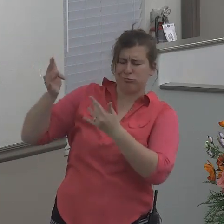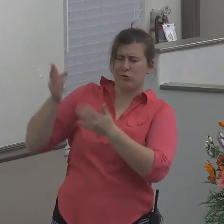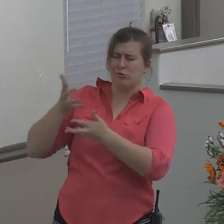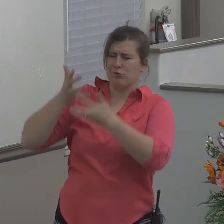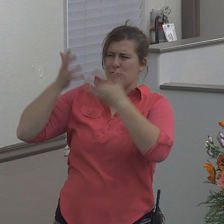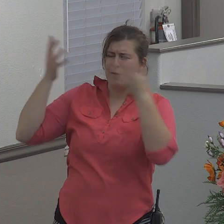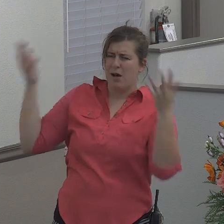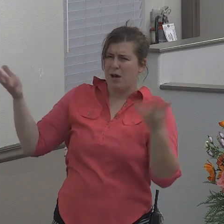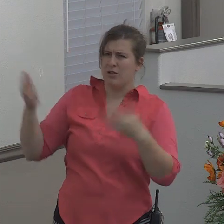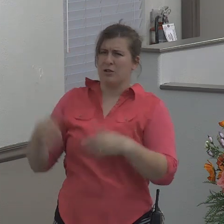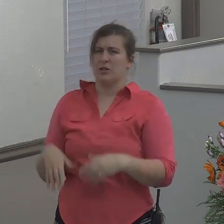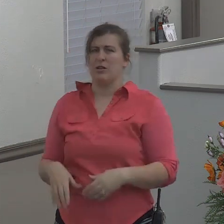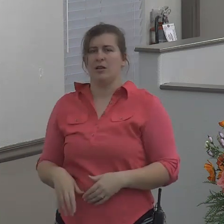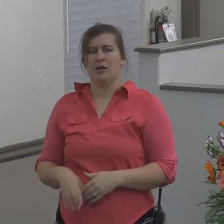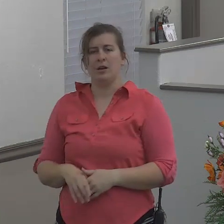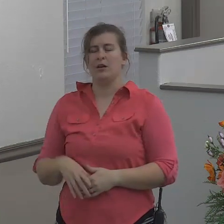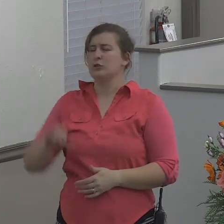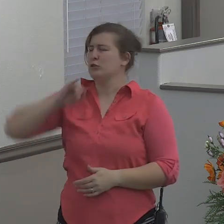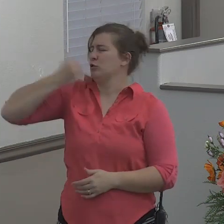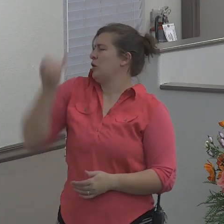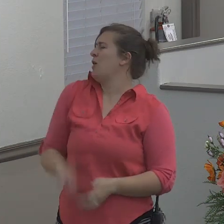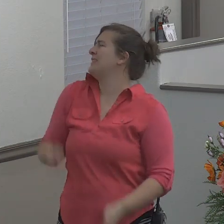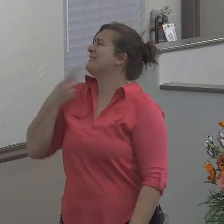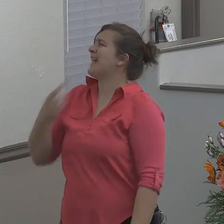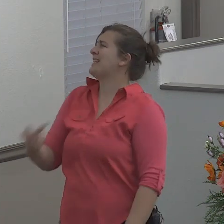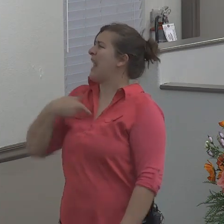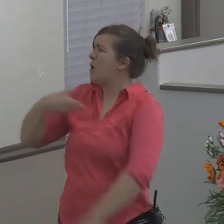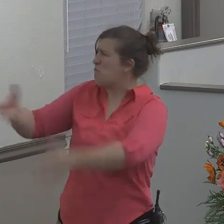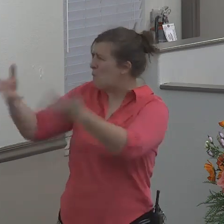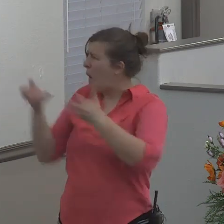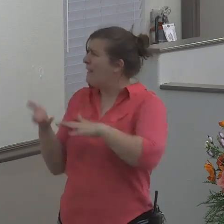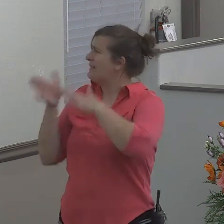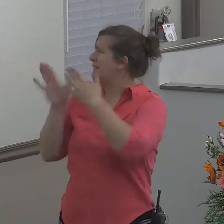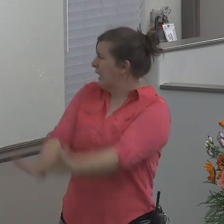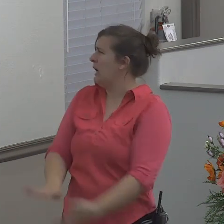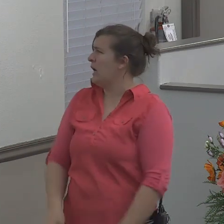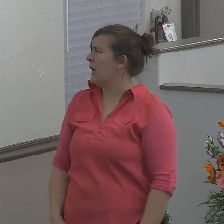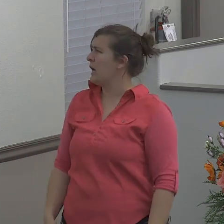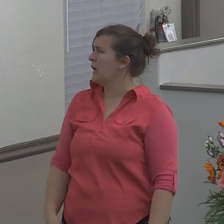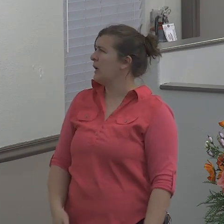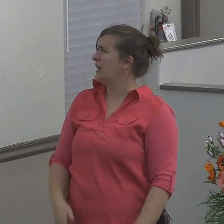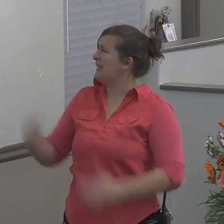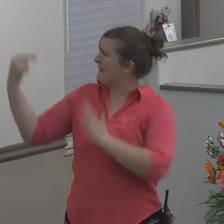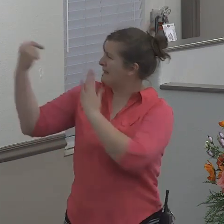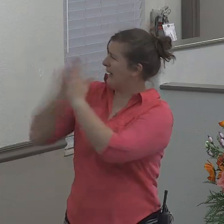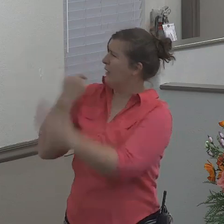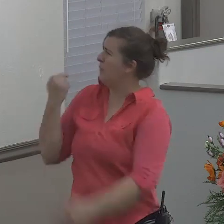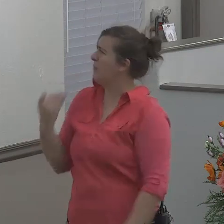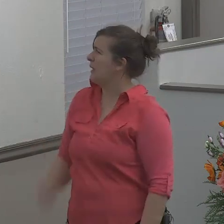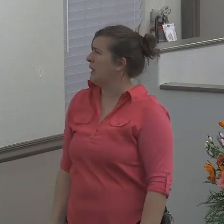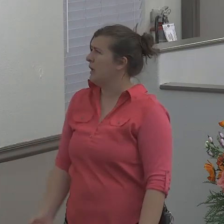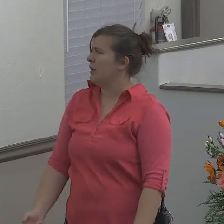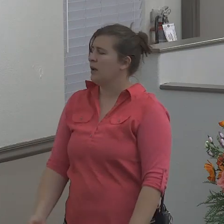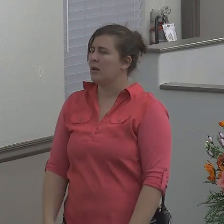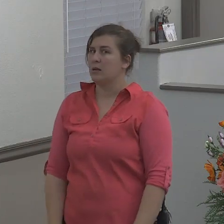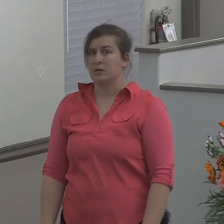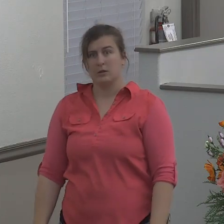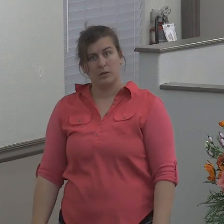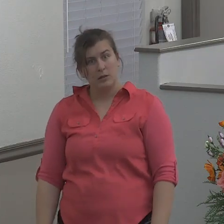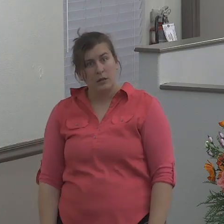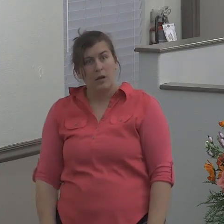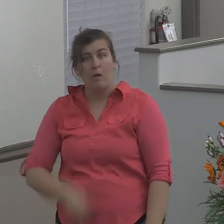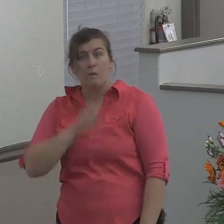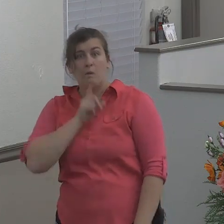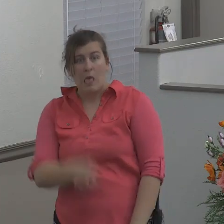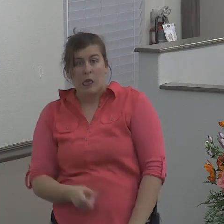Jonah tells God I want to die he says take my life really are these things